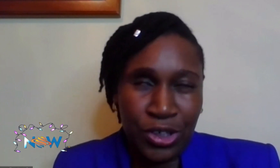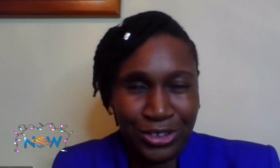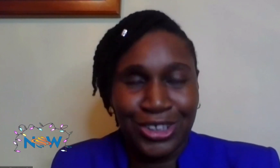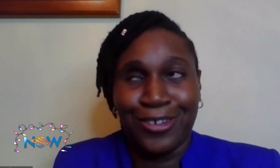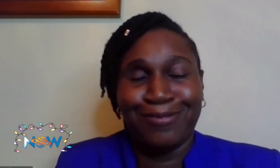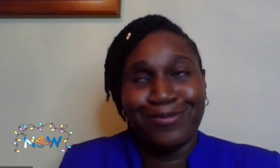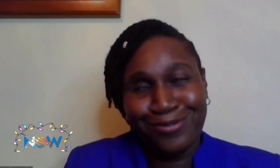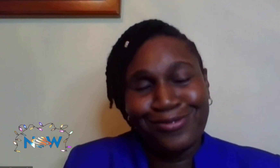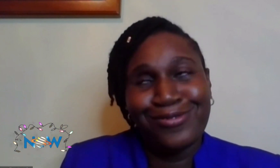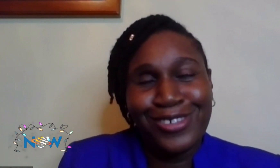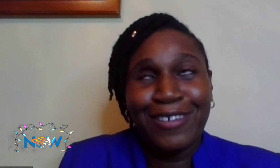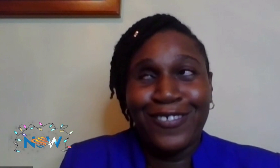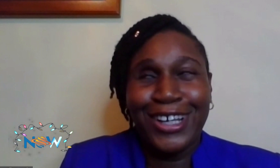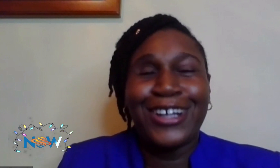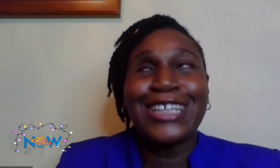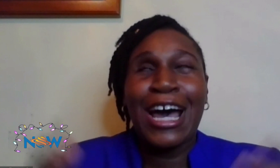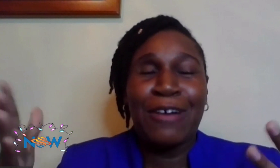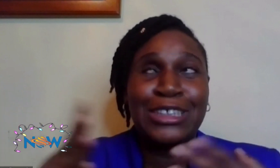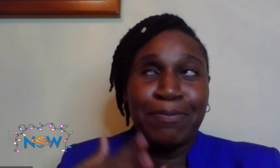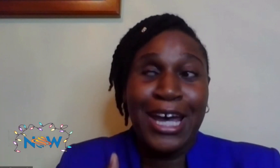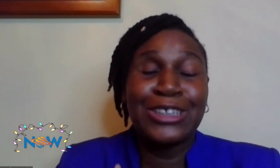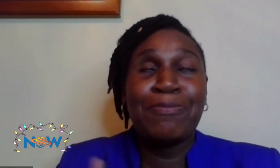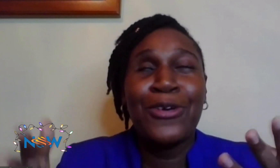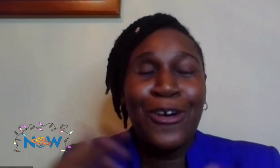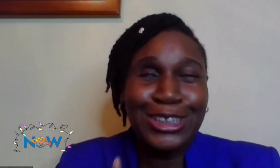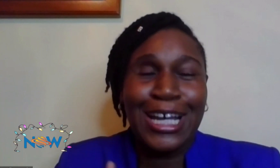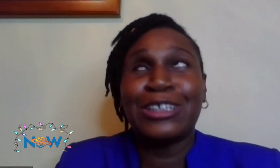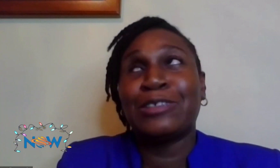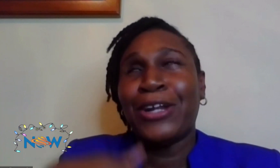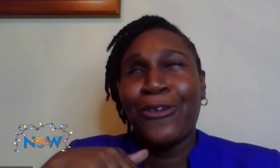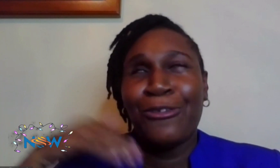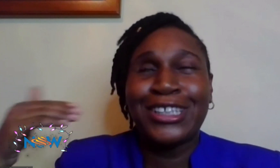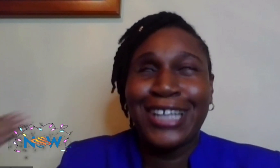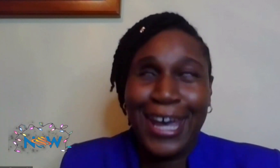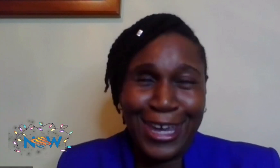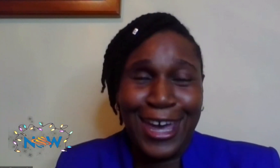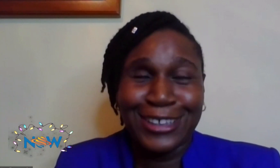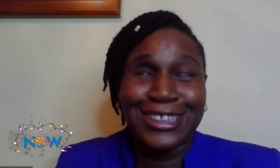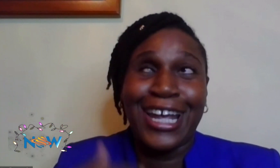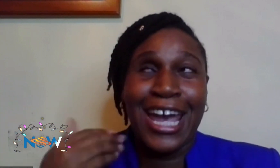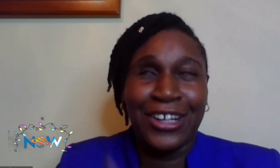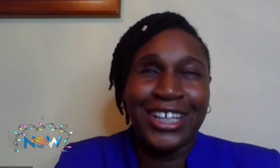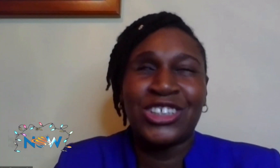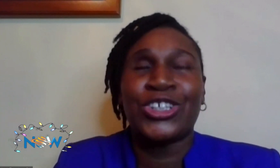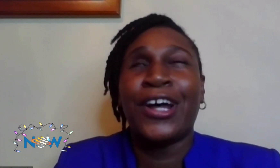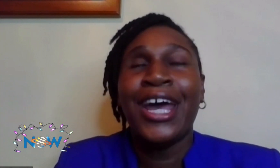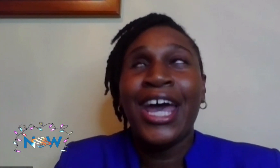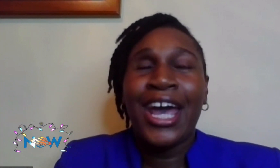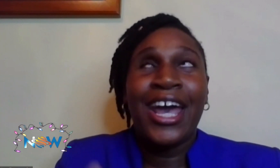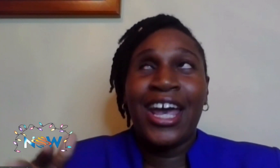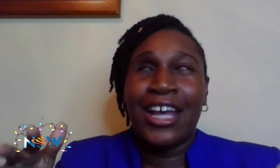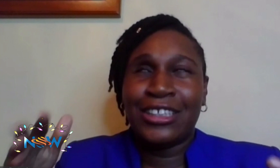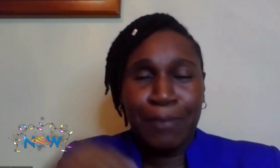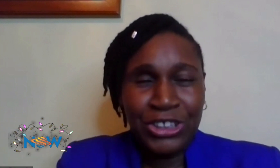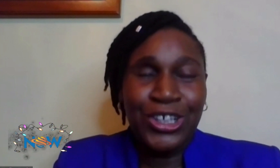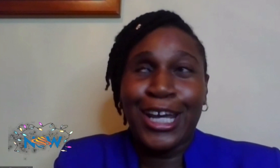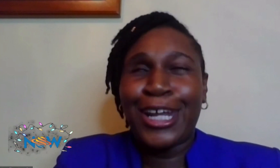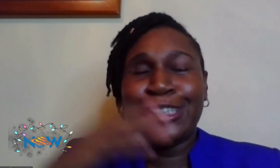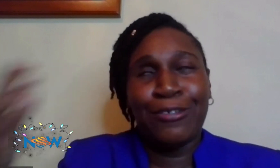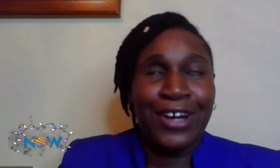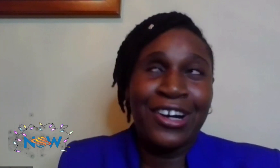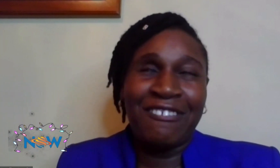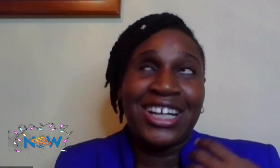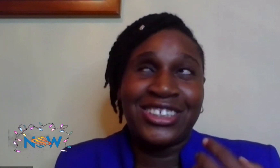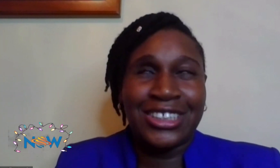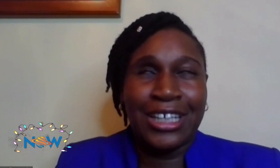instructor. Because I have spent most, I've spent over 10 years in education in special